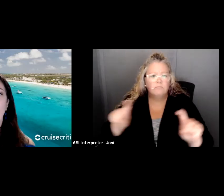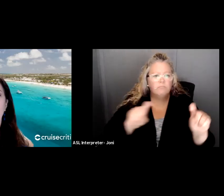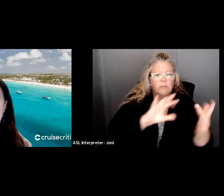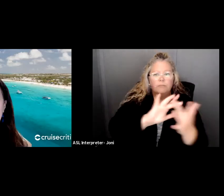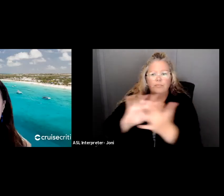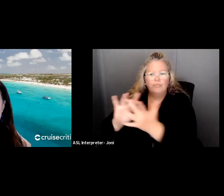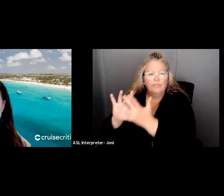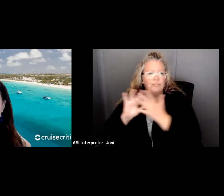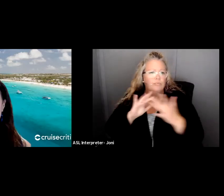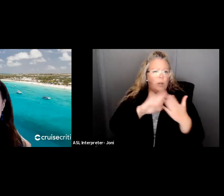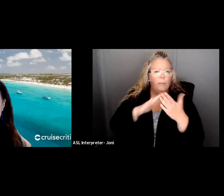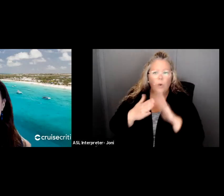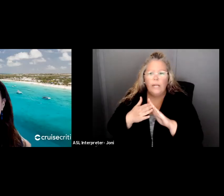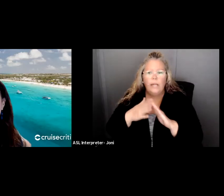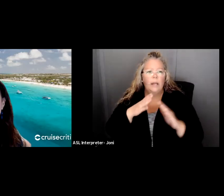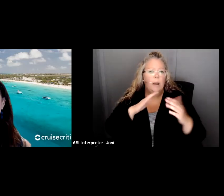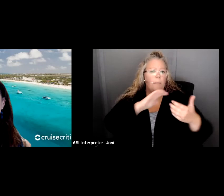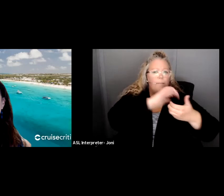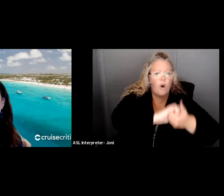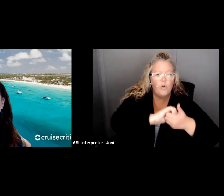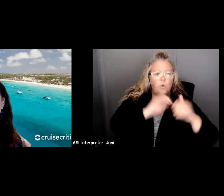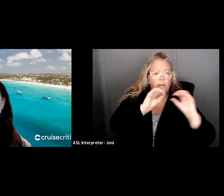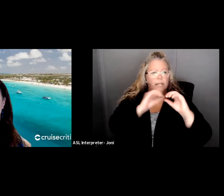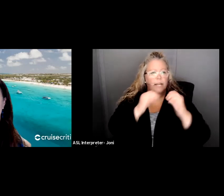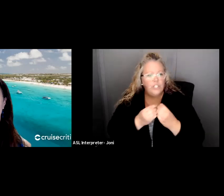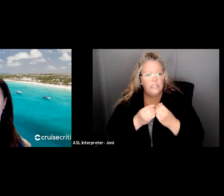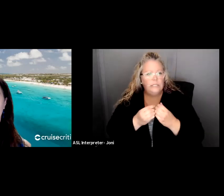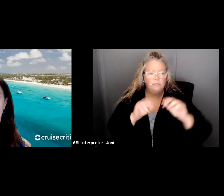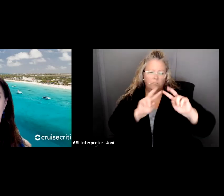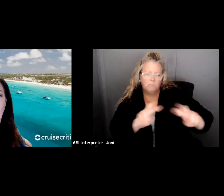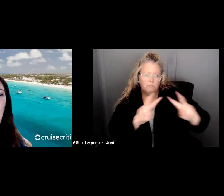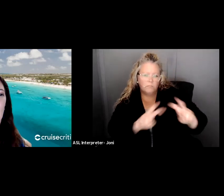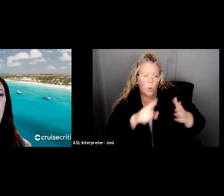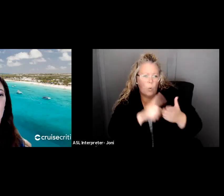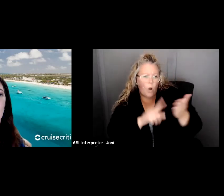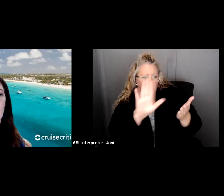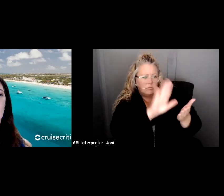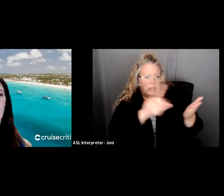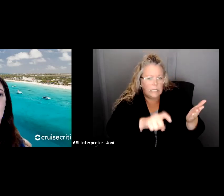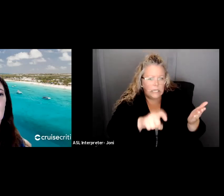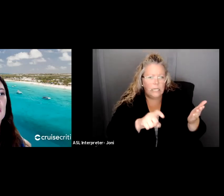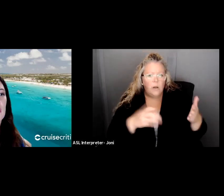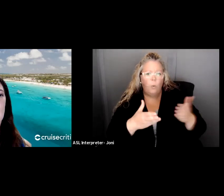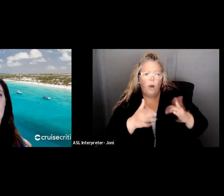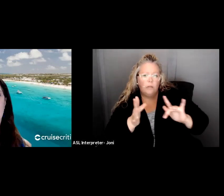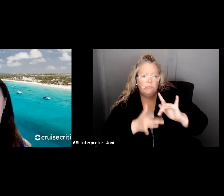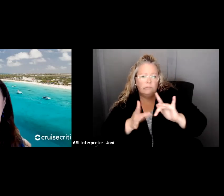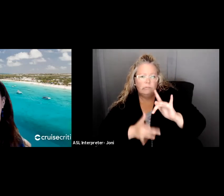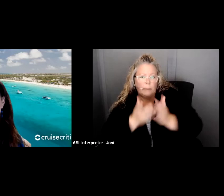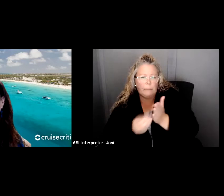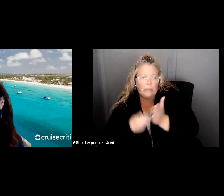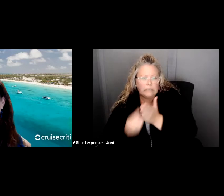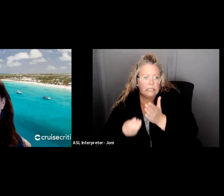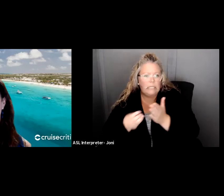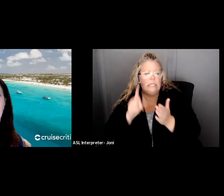So I want you to think about which one you think is a good goal. Um, I would love in the chat, if you could